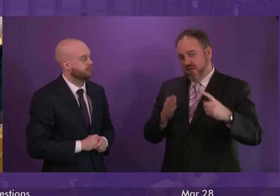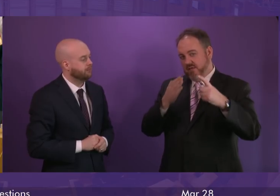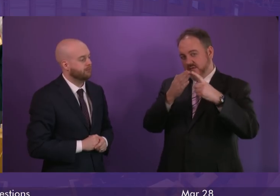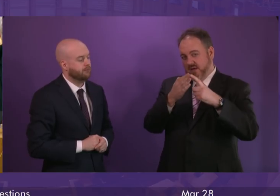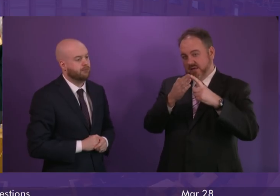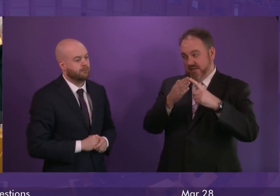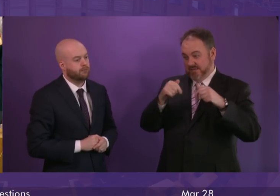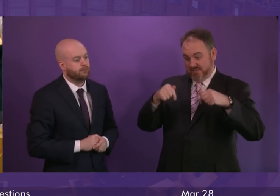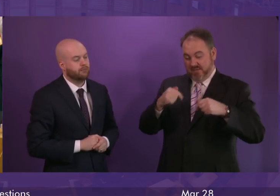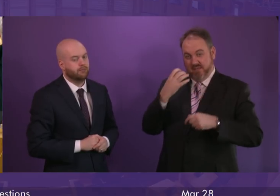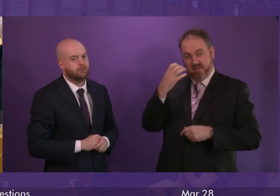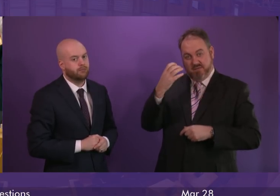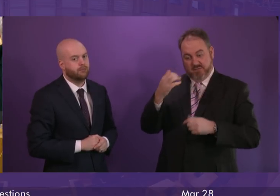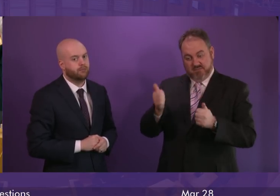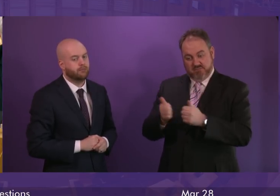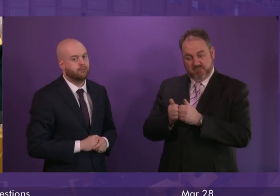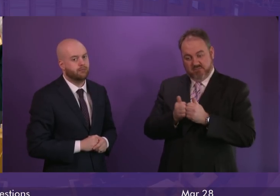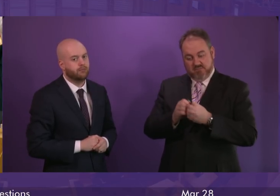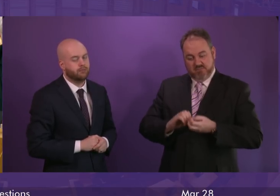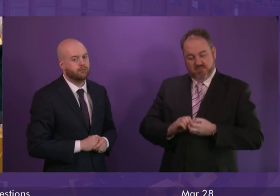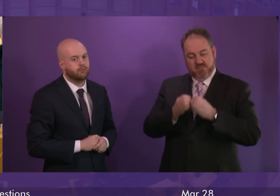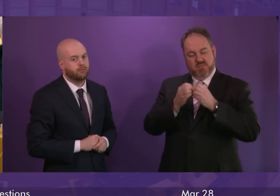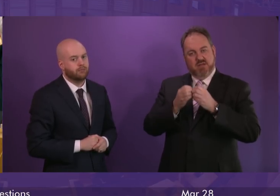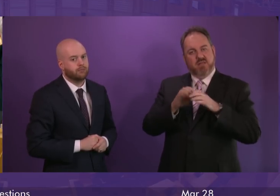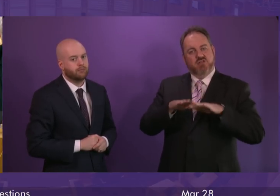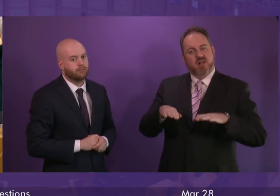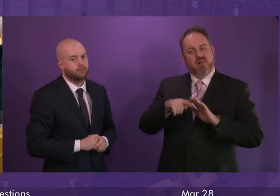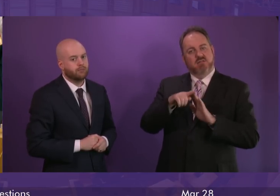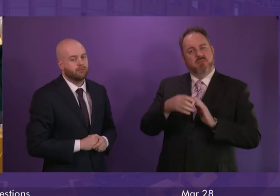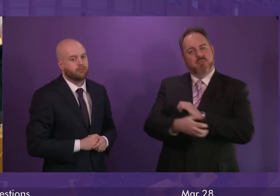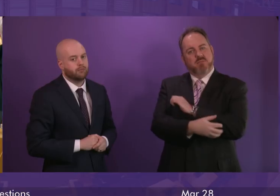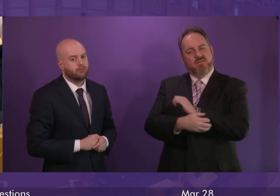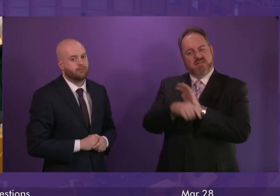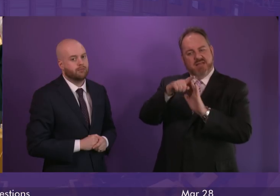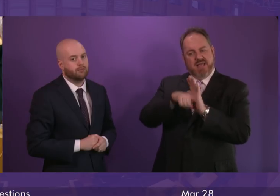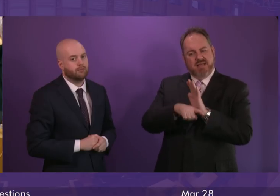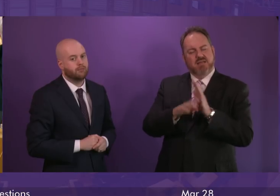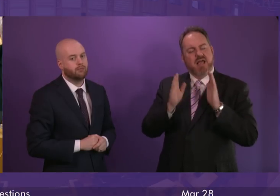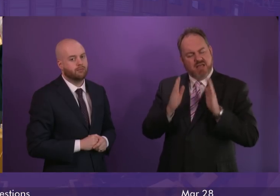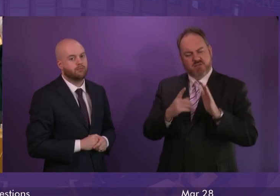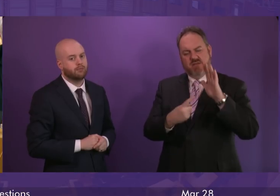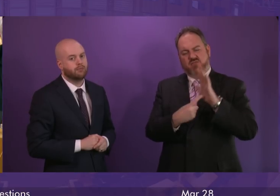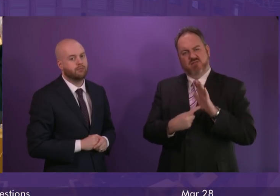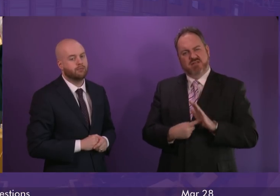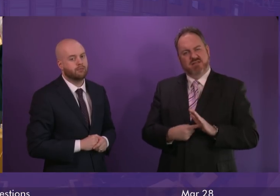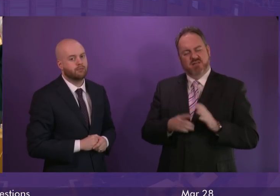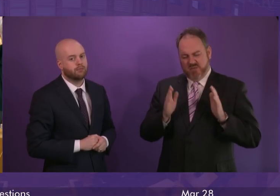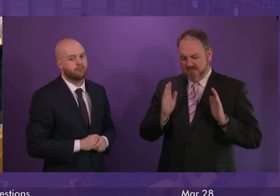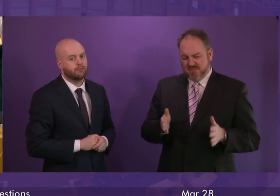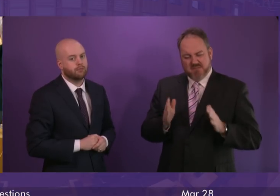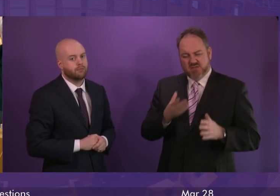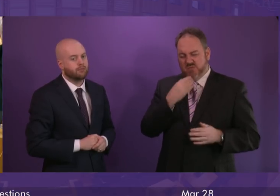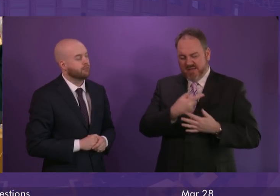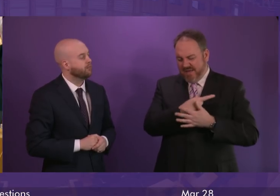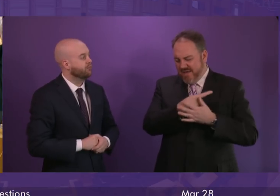unanimously supported in the Child Poverty Act must be a priority. So we have to use every single tool